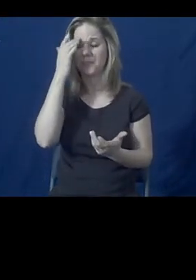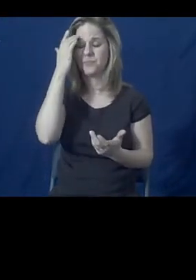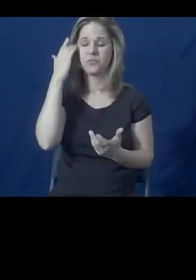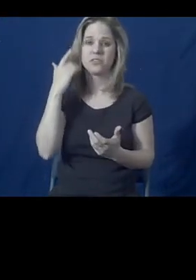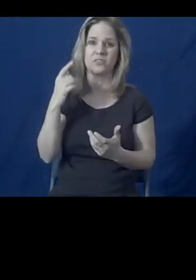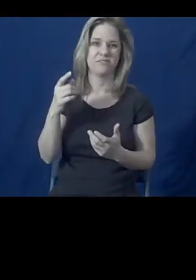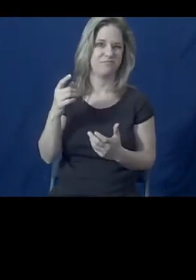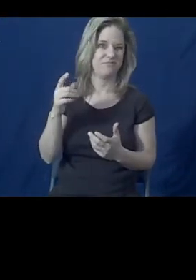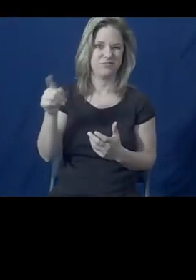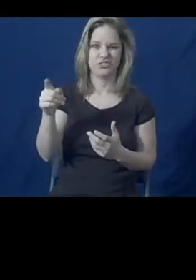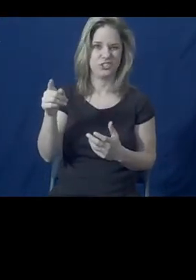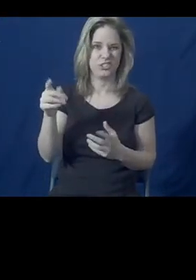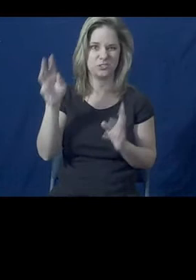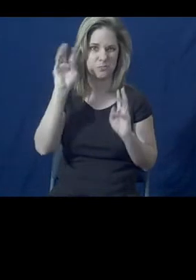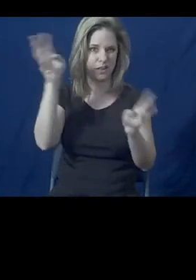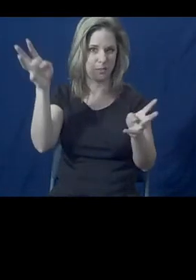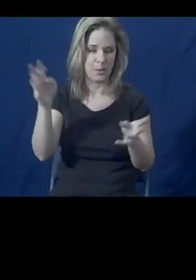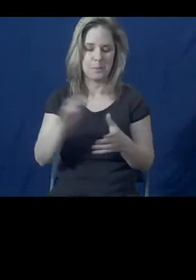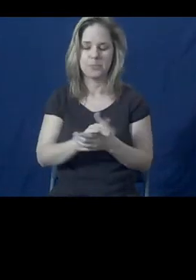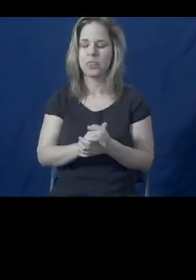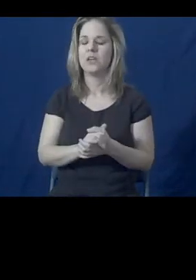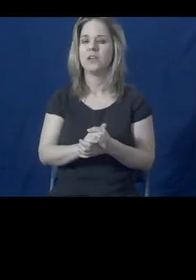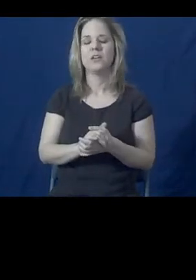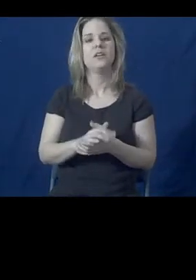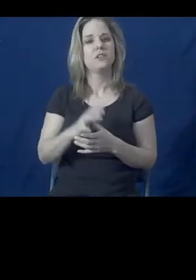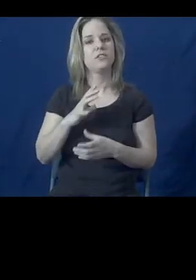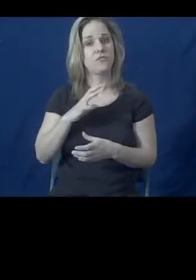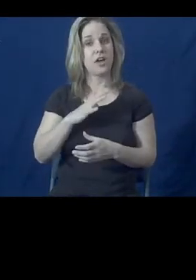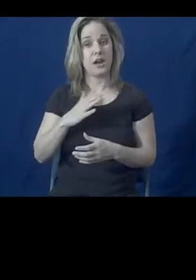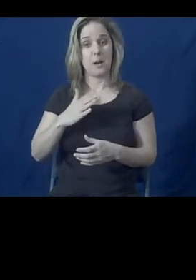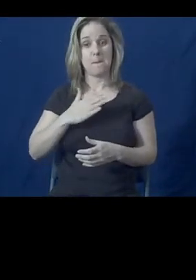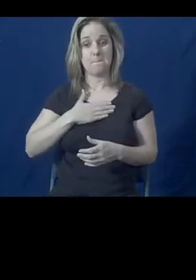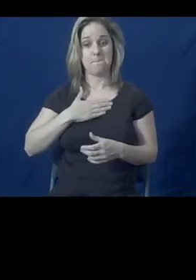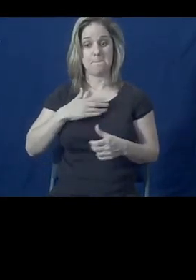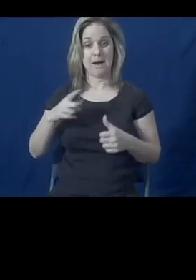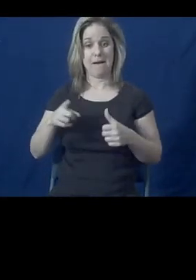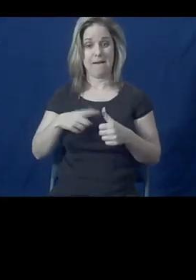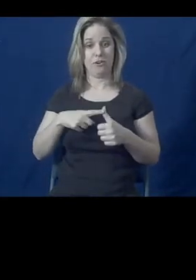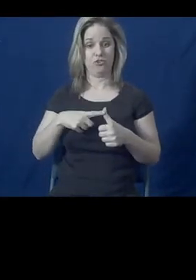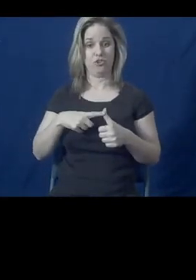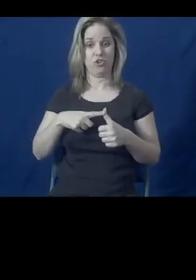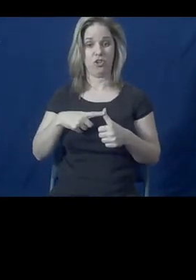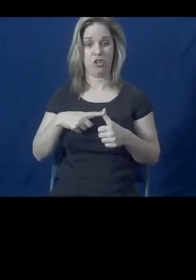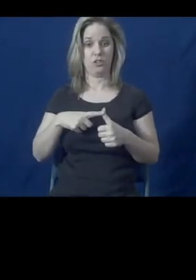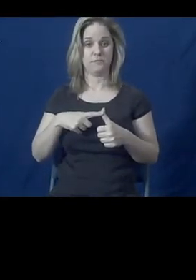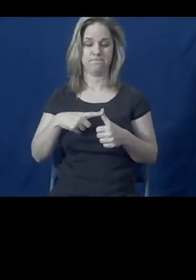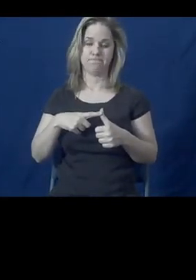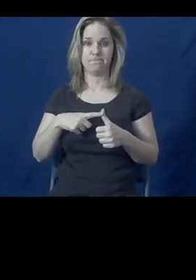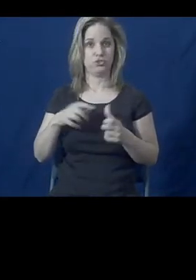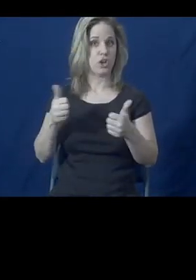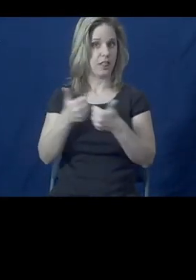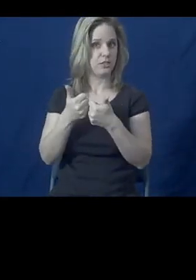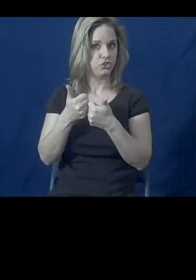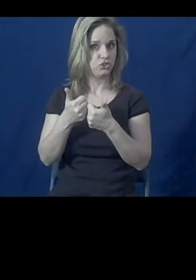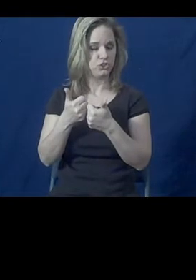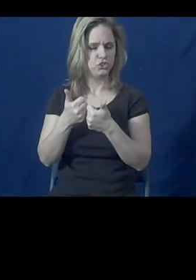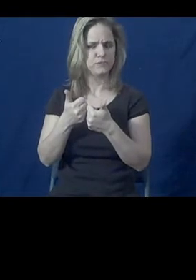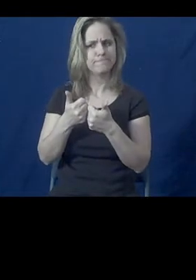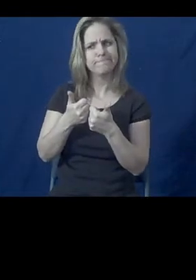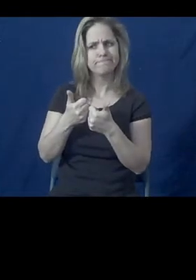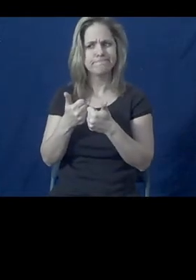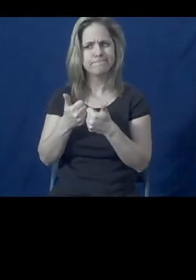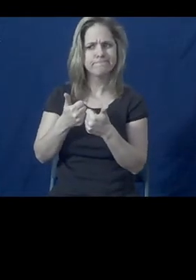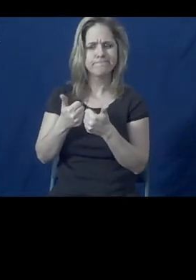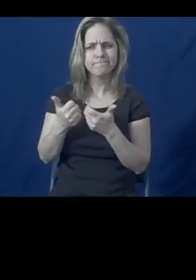And so my initial challenge was to kind of help her